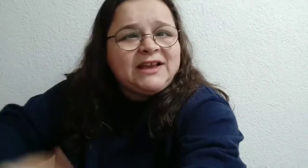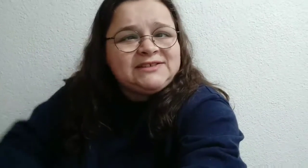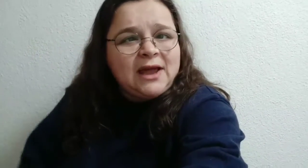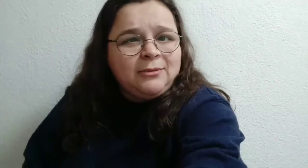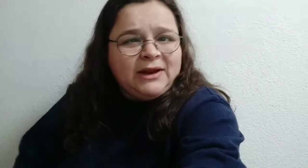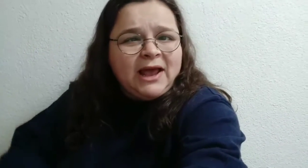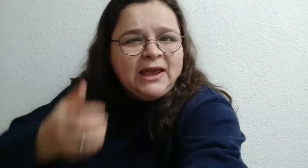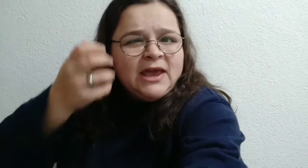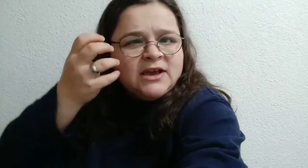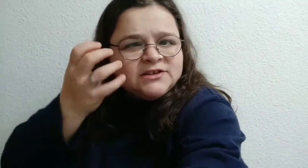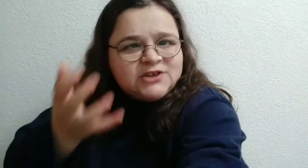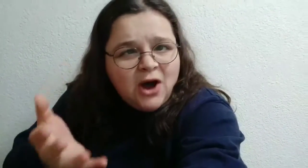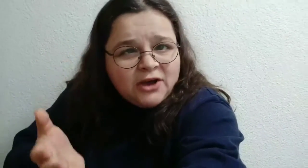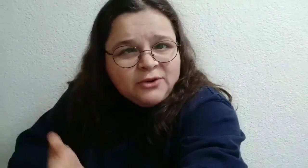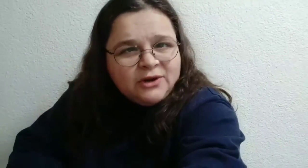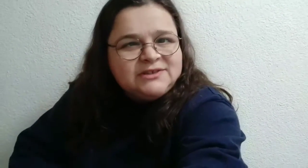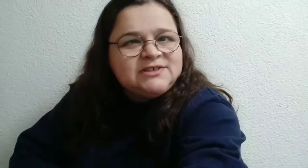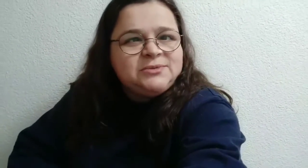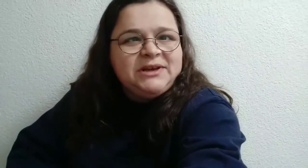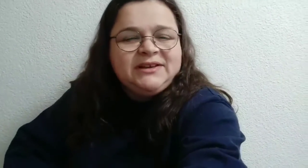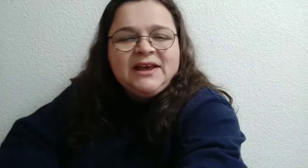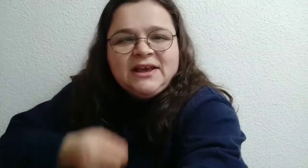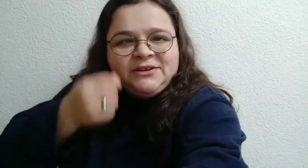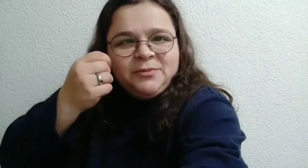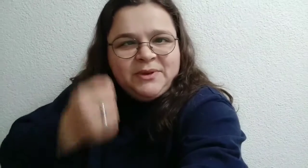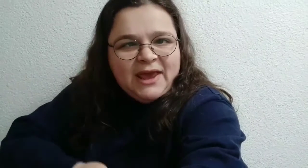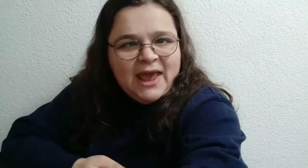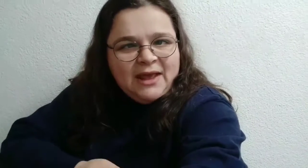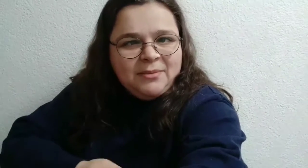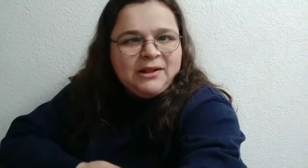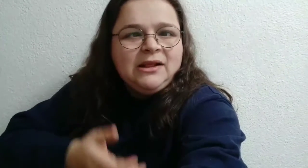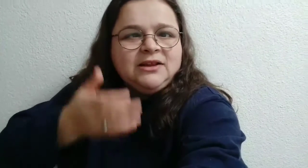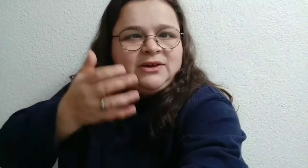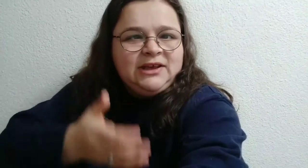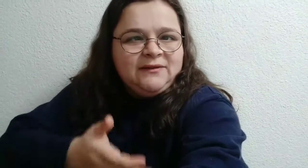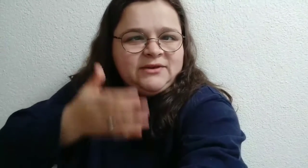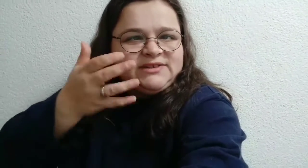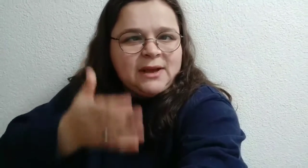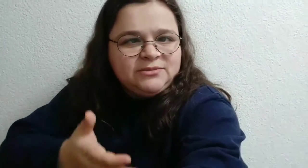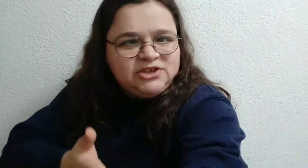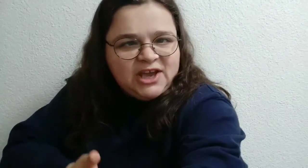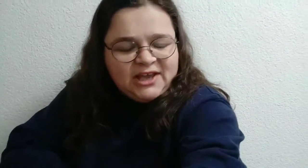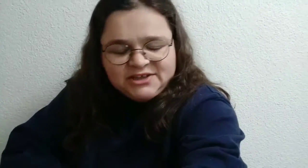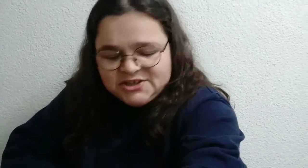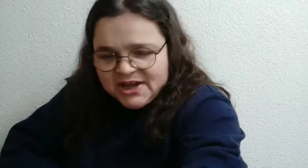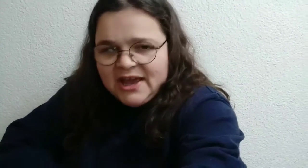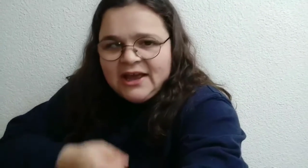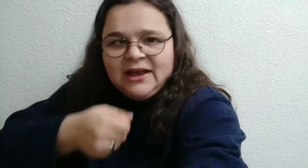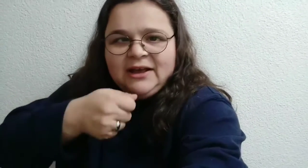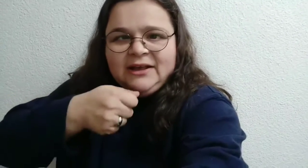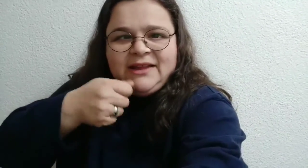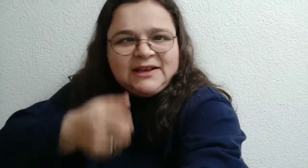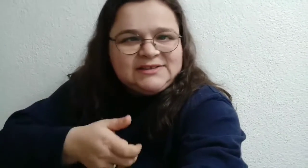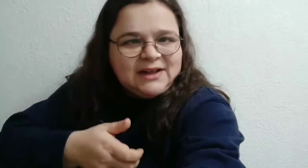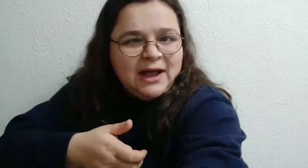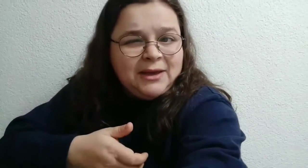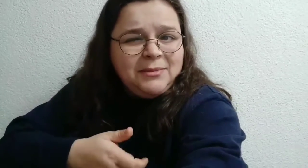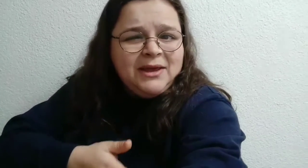next time when I saw you on the street to be able to give you some change next time.